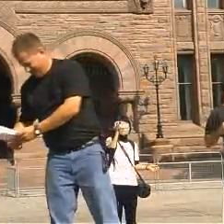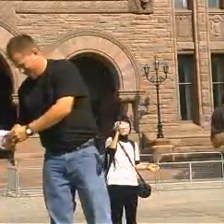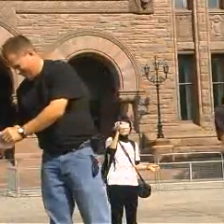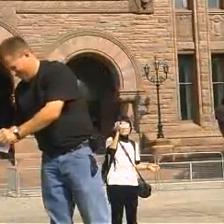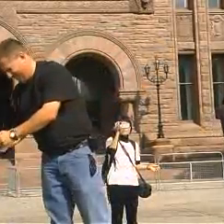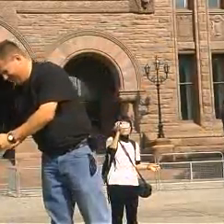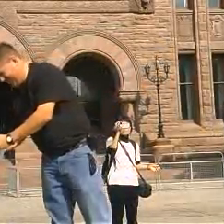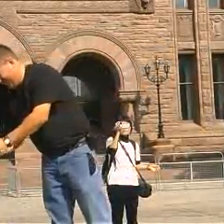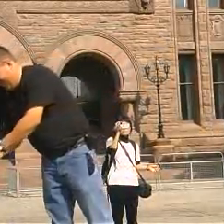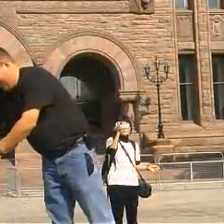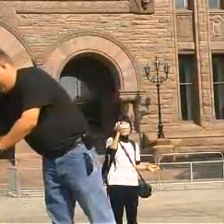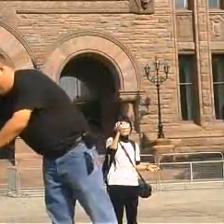They're good to see.